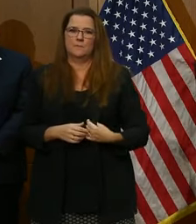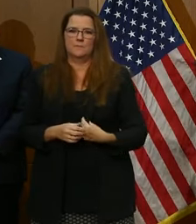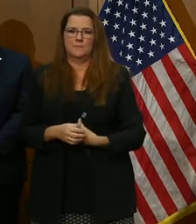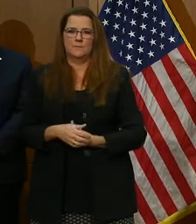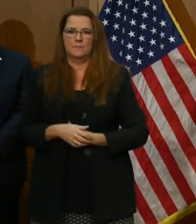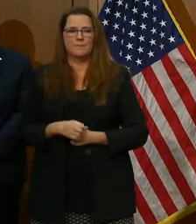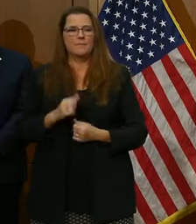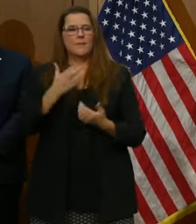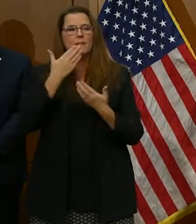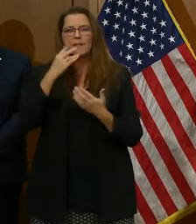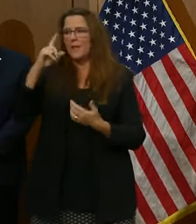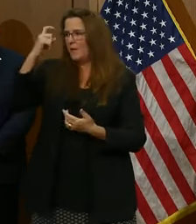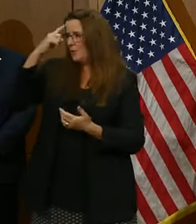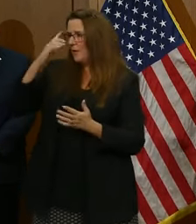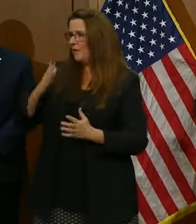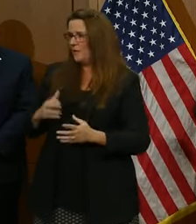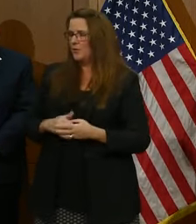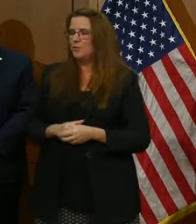Thank you, Governor.